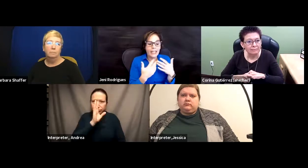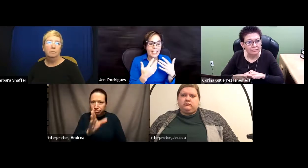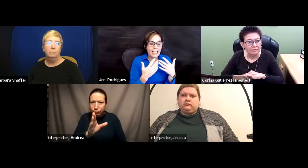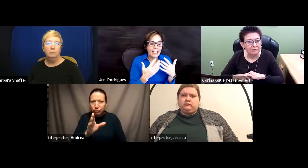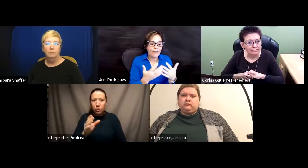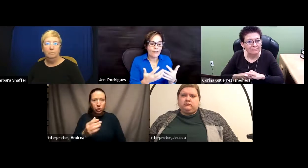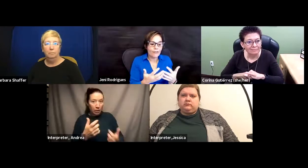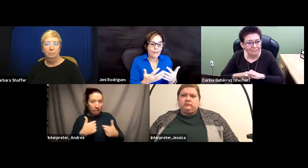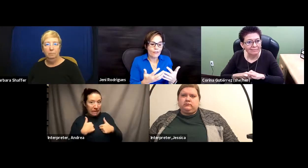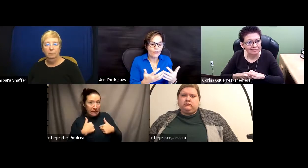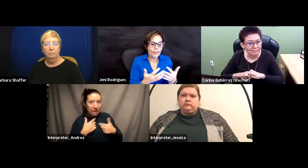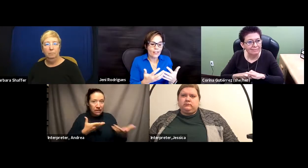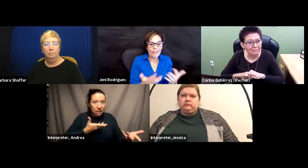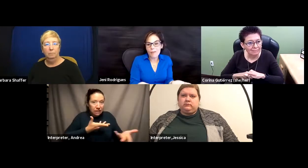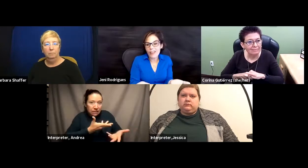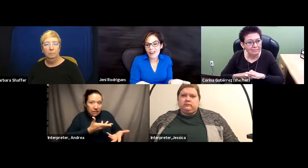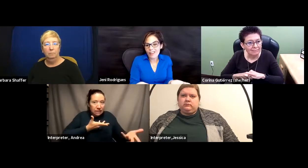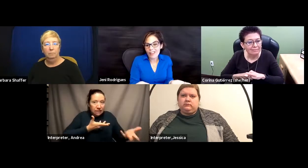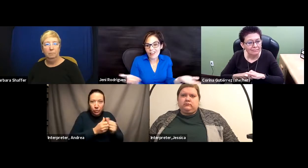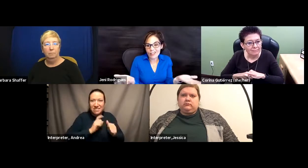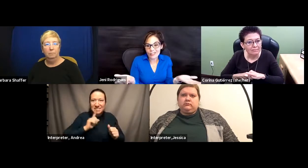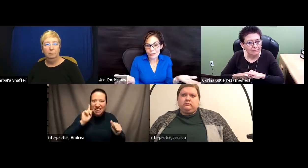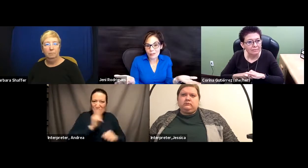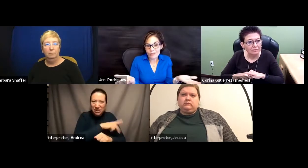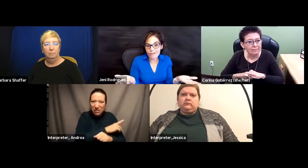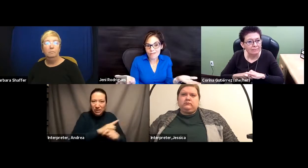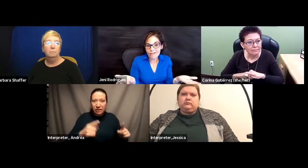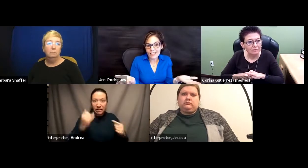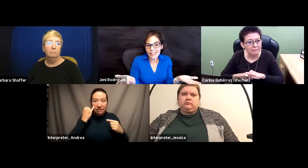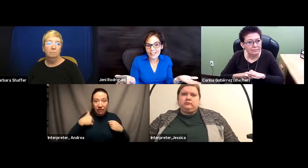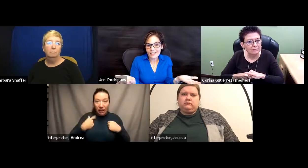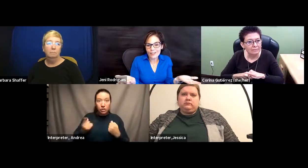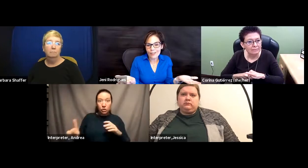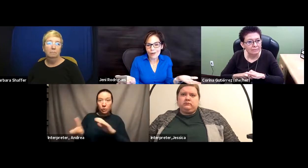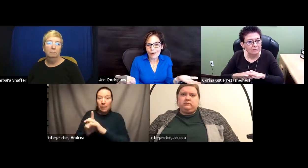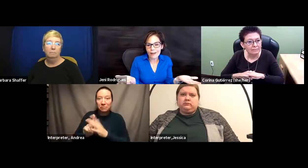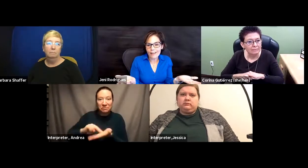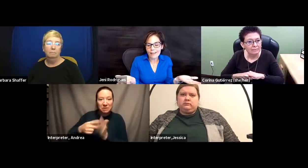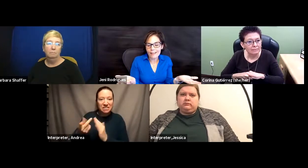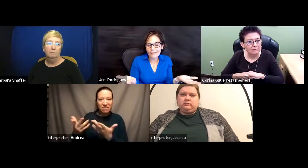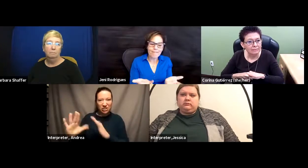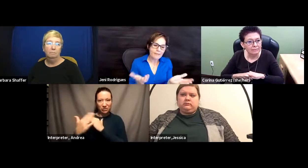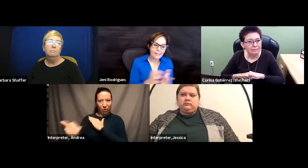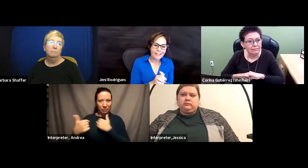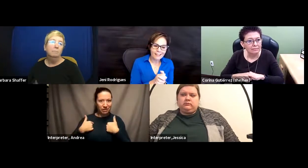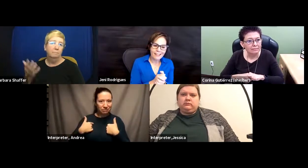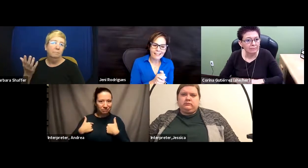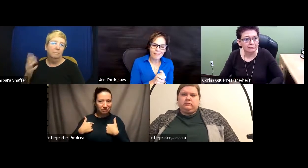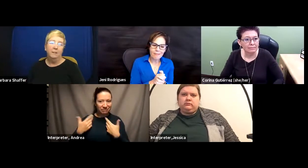if, if I'm there, they called an interpreter. So, yeah.